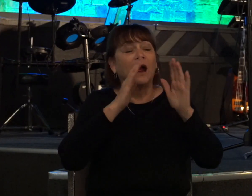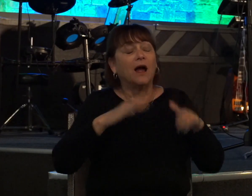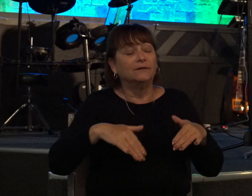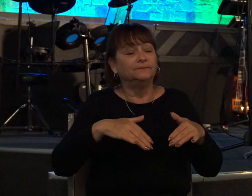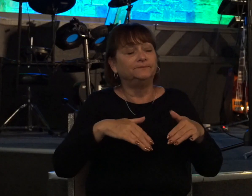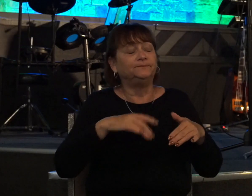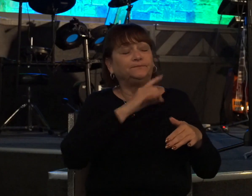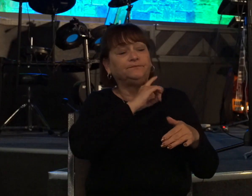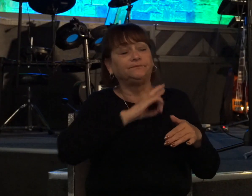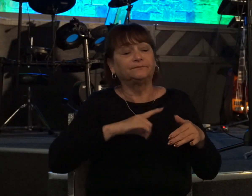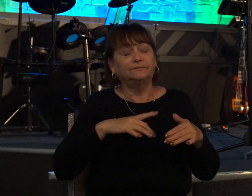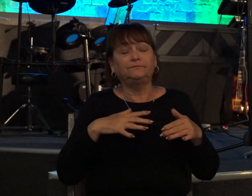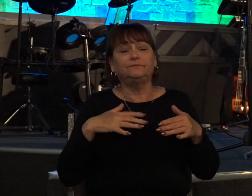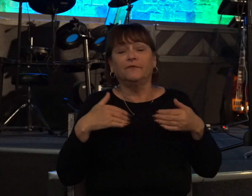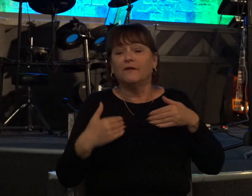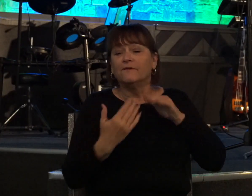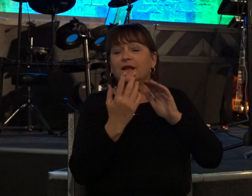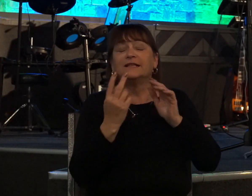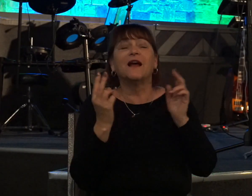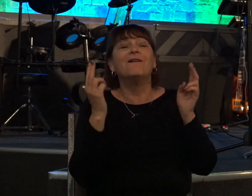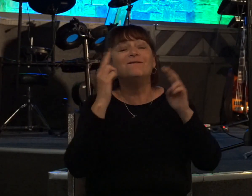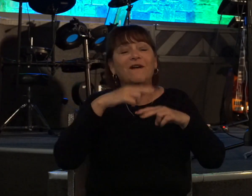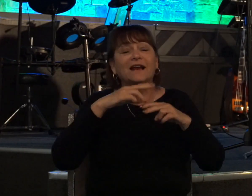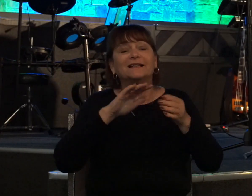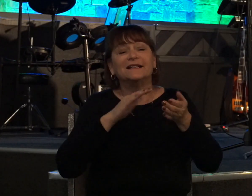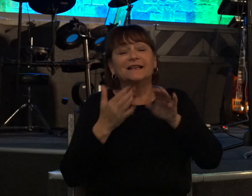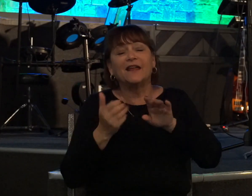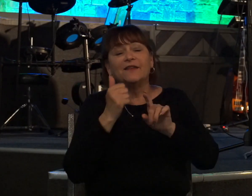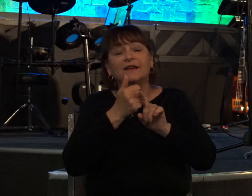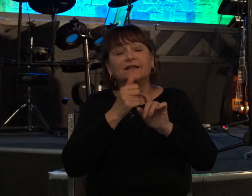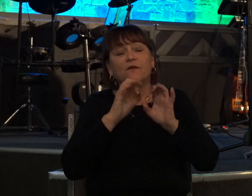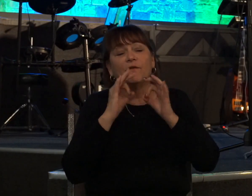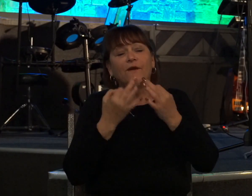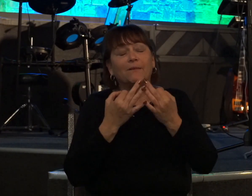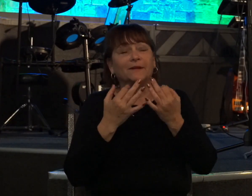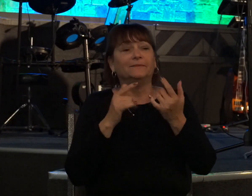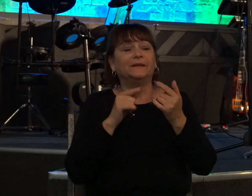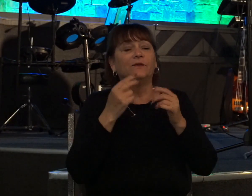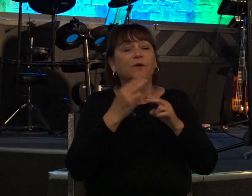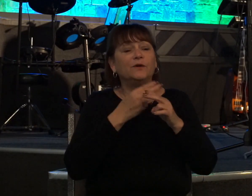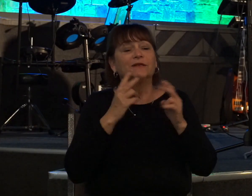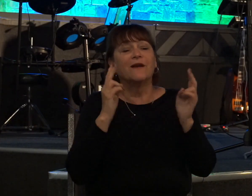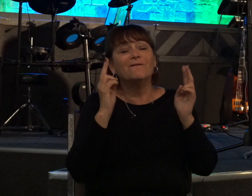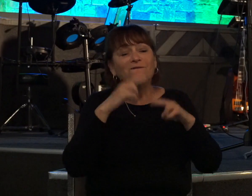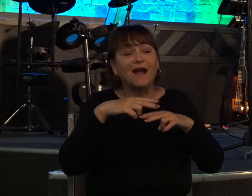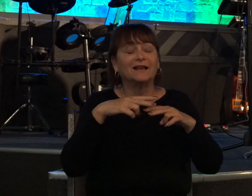face violence and death in his own family he used violence and death against uriah